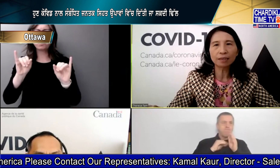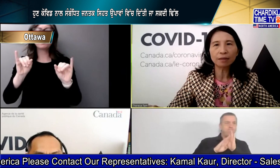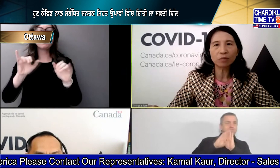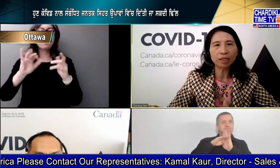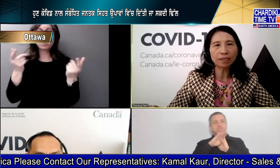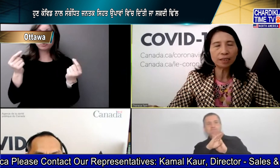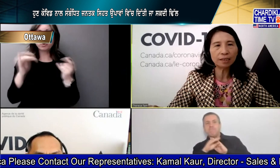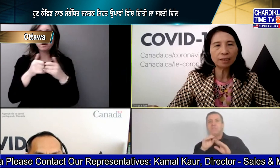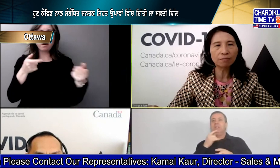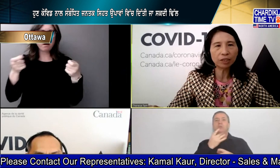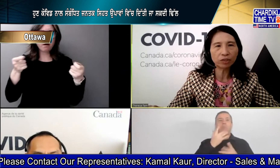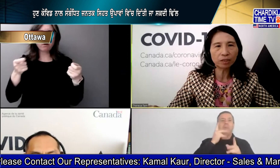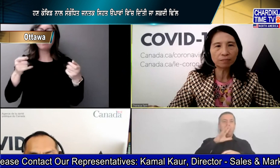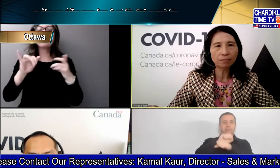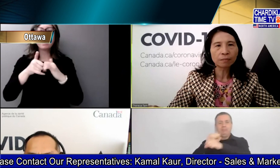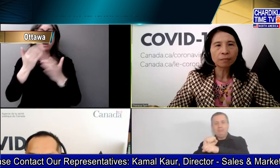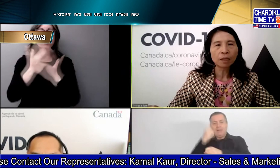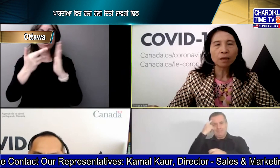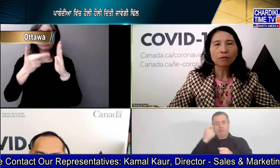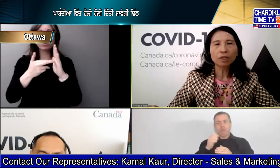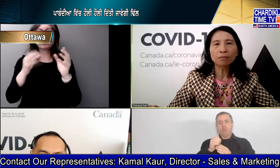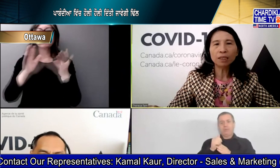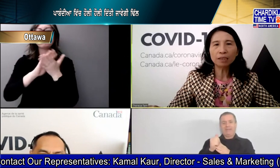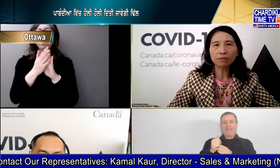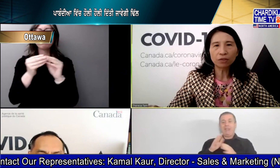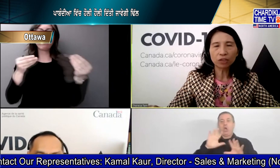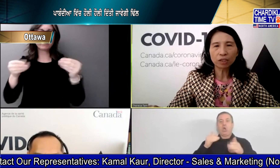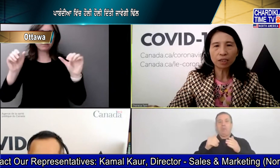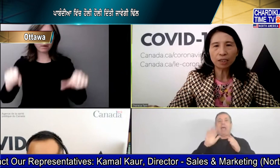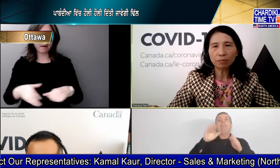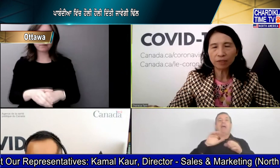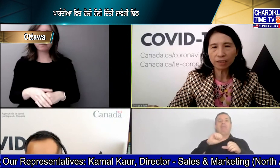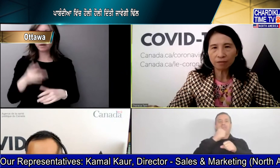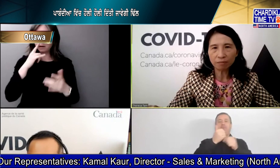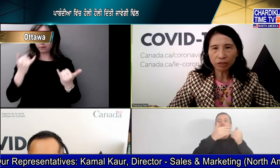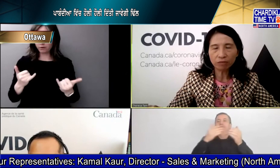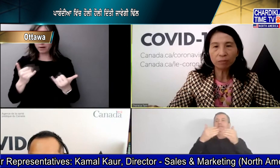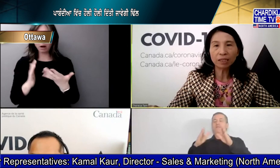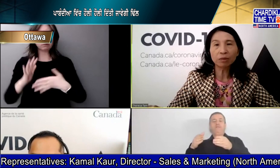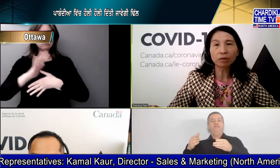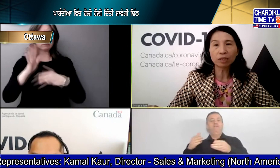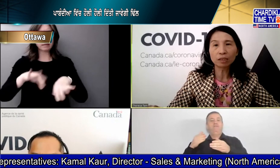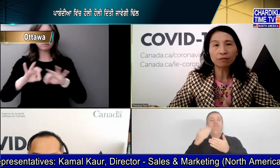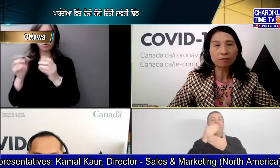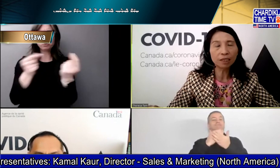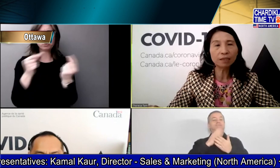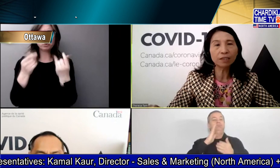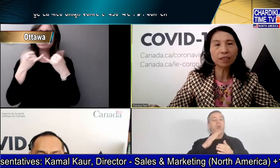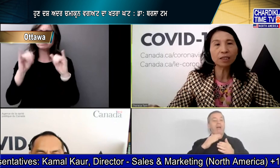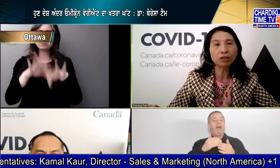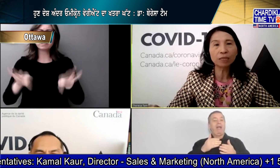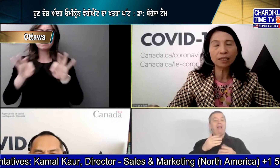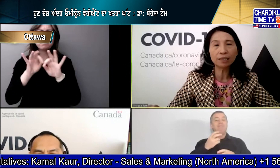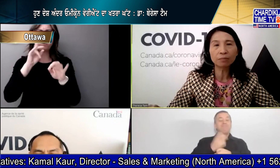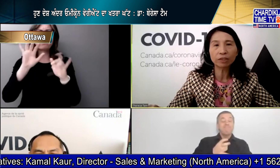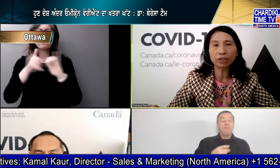guide the stepwise easing of measures for the immediate future key preventive measures remain important for relieving